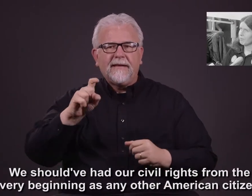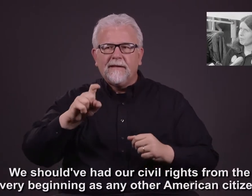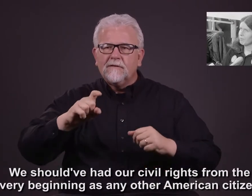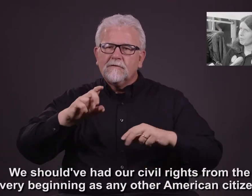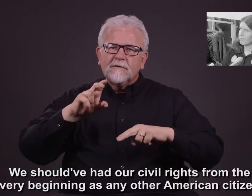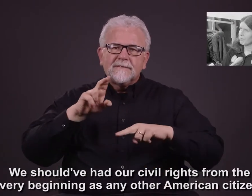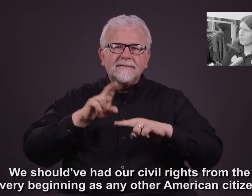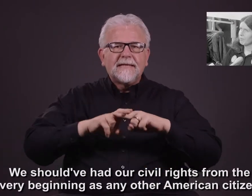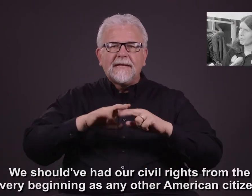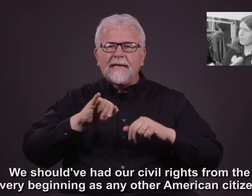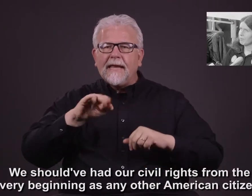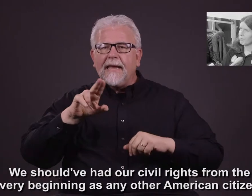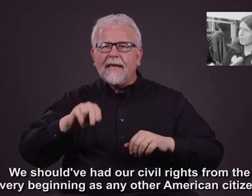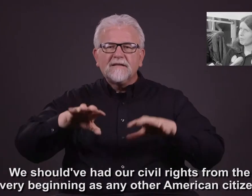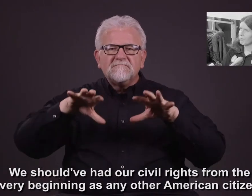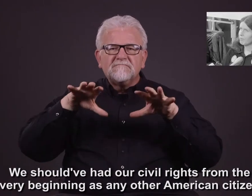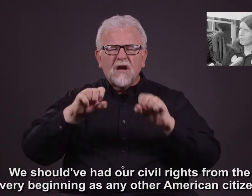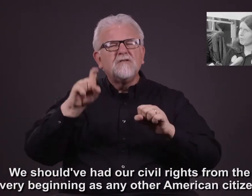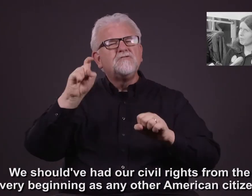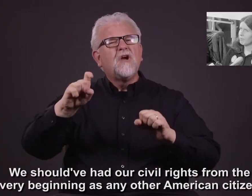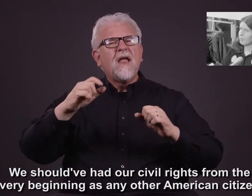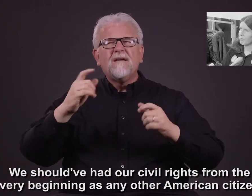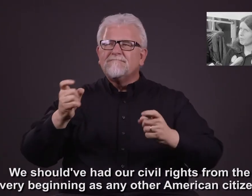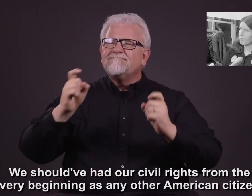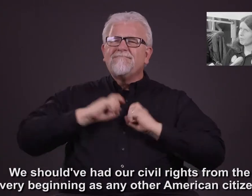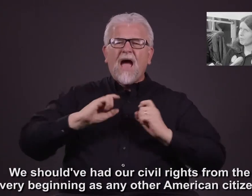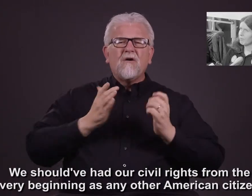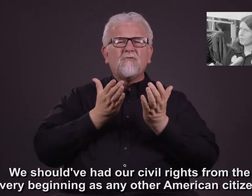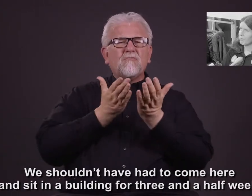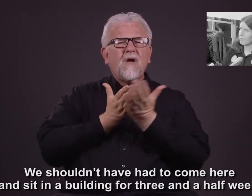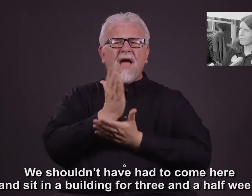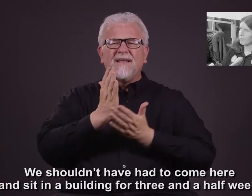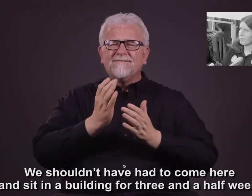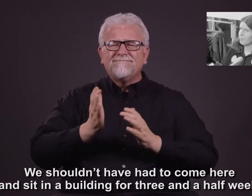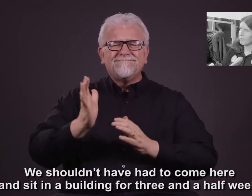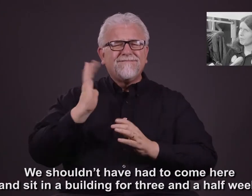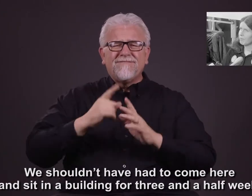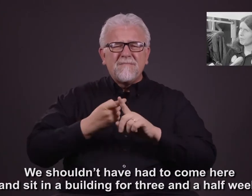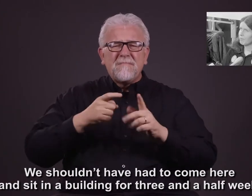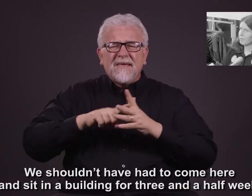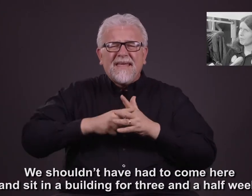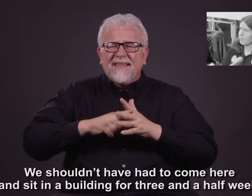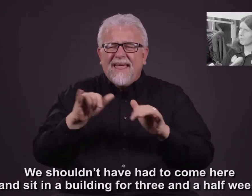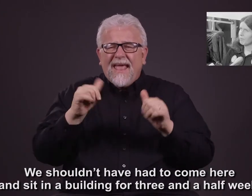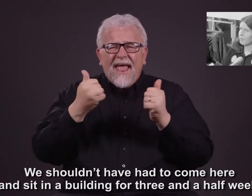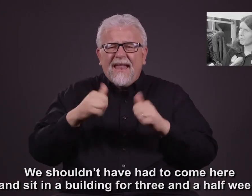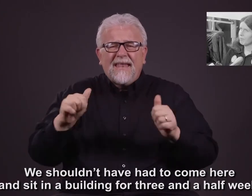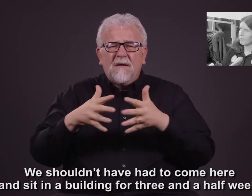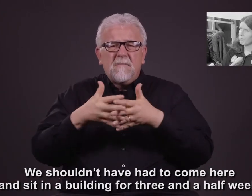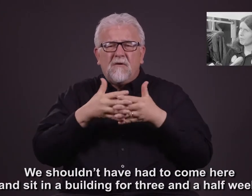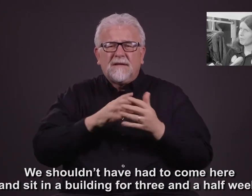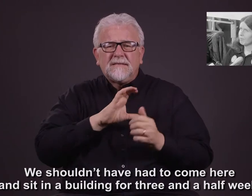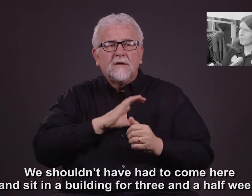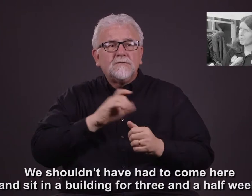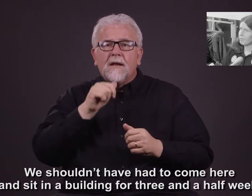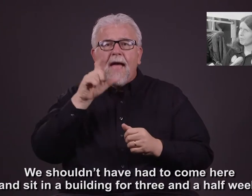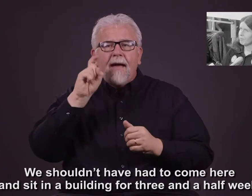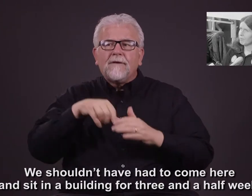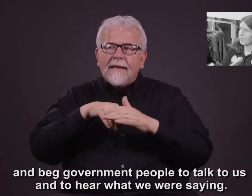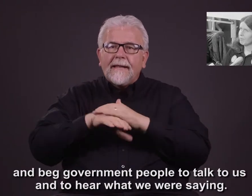civil rights from the very beginning as any other American citizen. We shouldn't have had to come here and sit in a building for three and a half weeks and